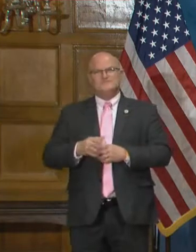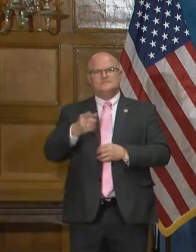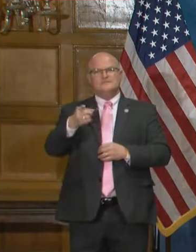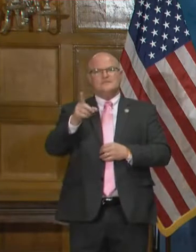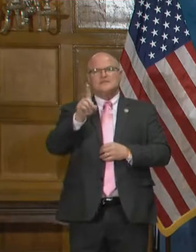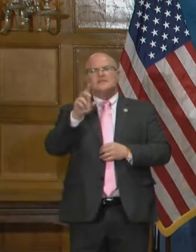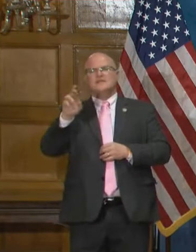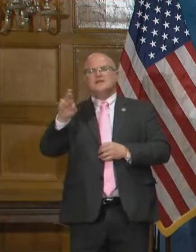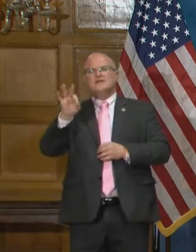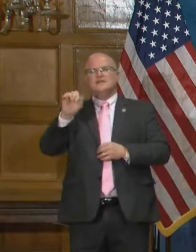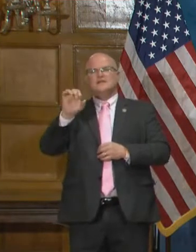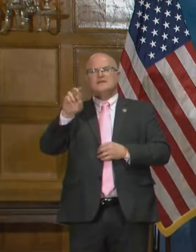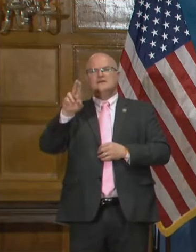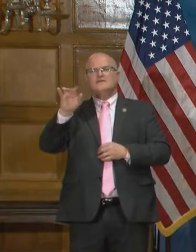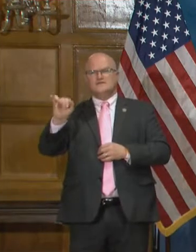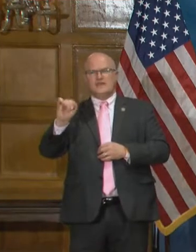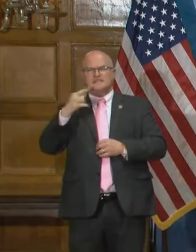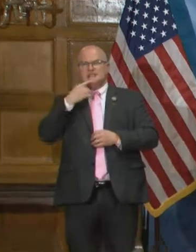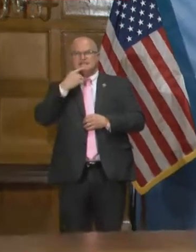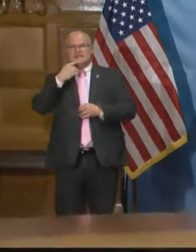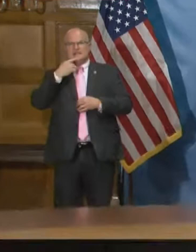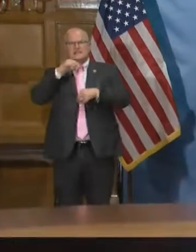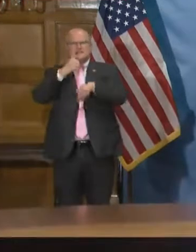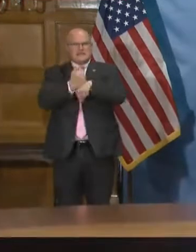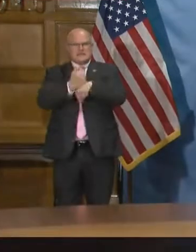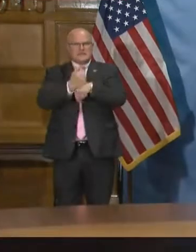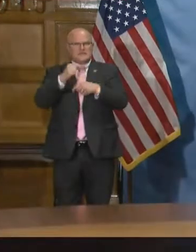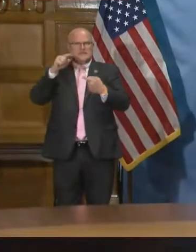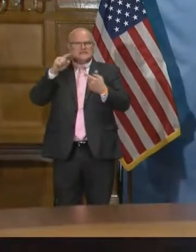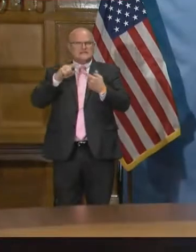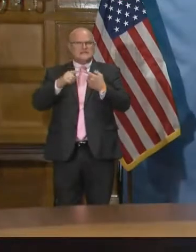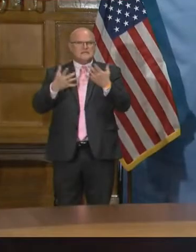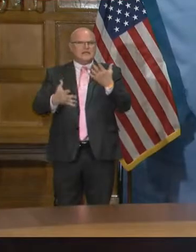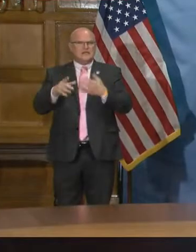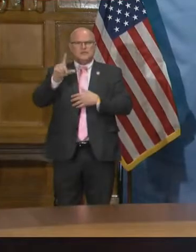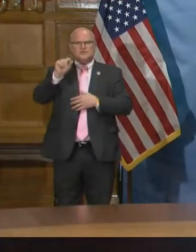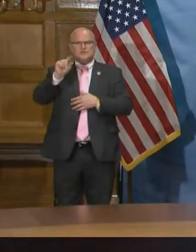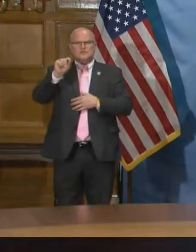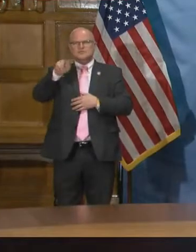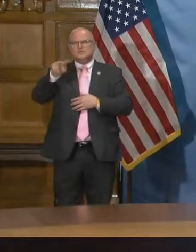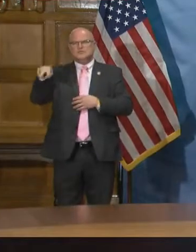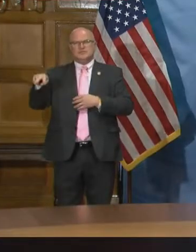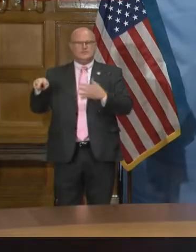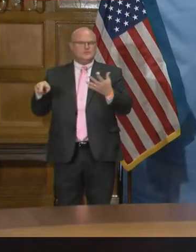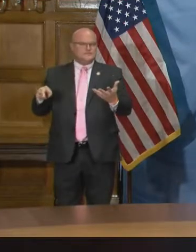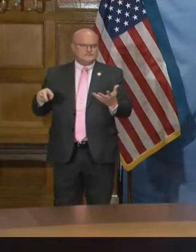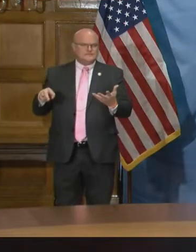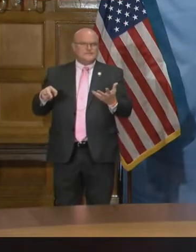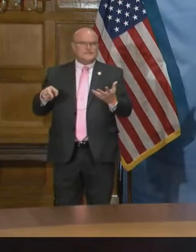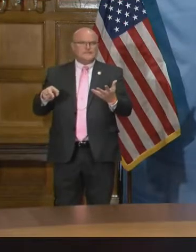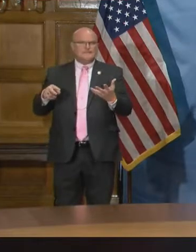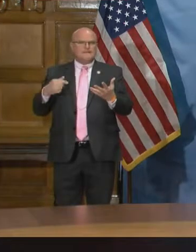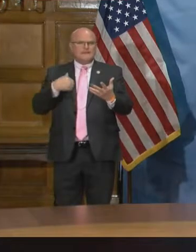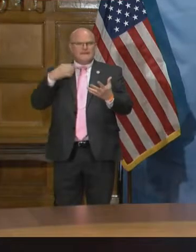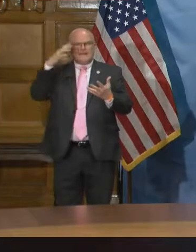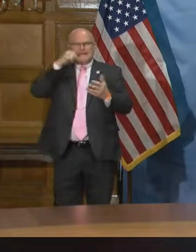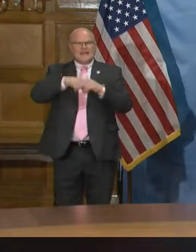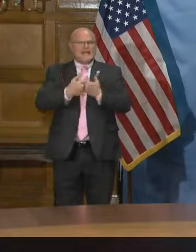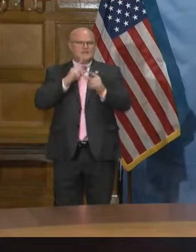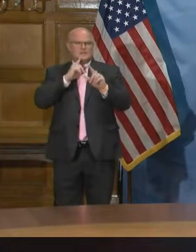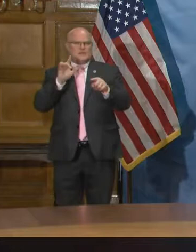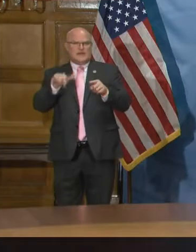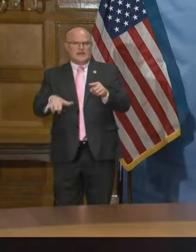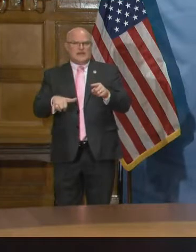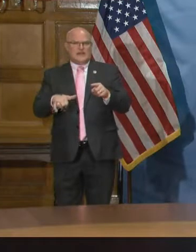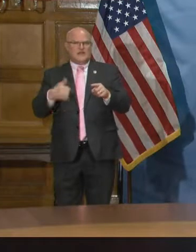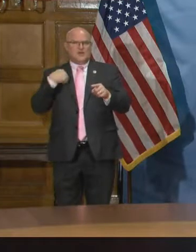Saying that, you know, mask mandate should probably be in place until maybe 2022. Um, so I guess, you how do you respond to